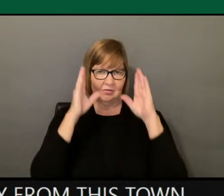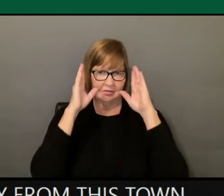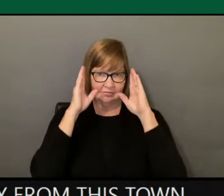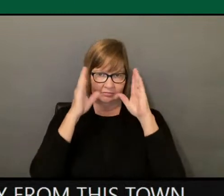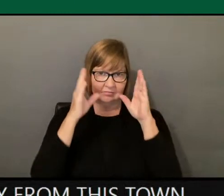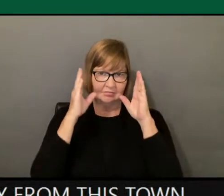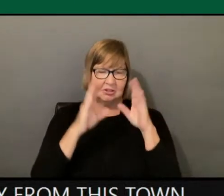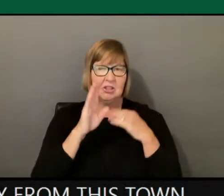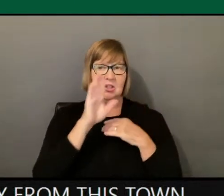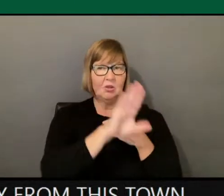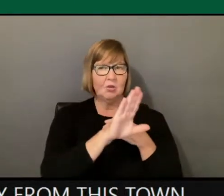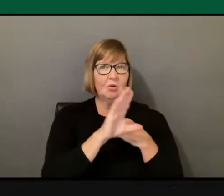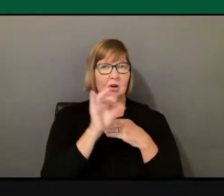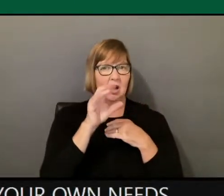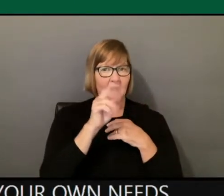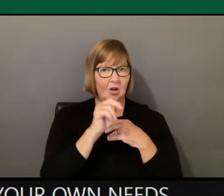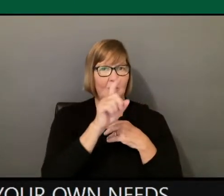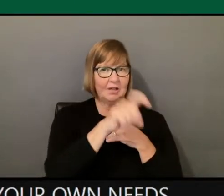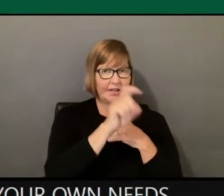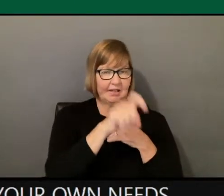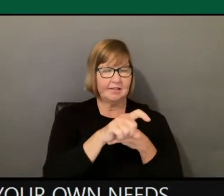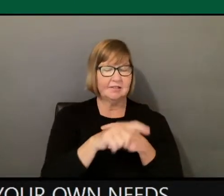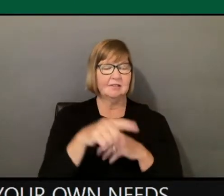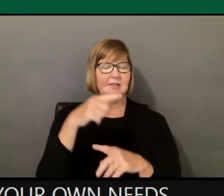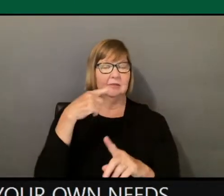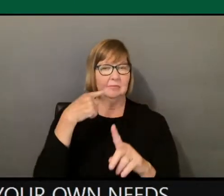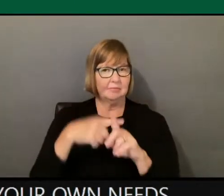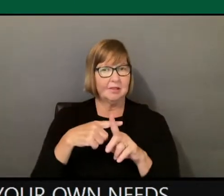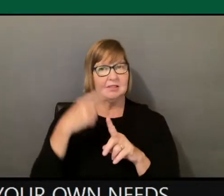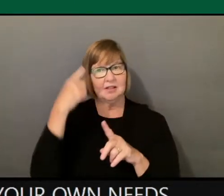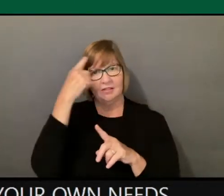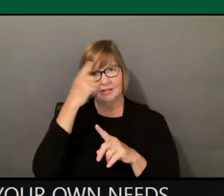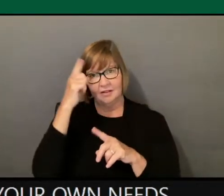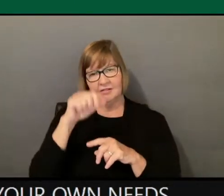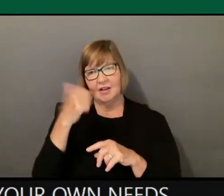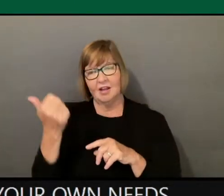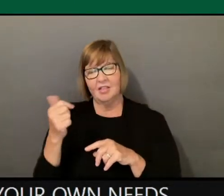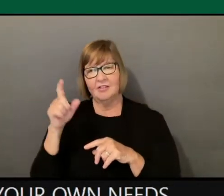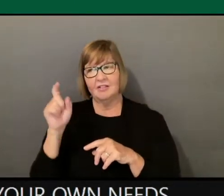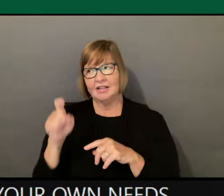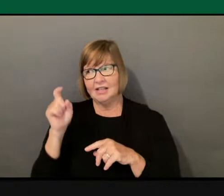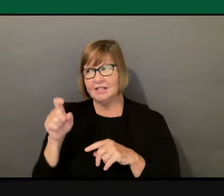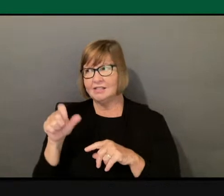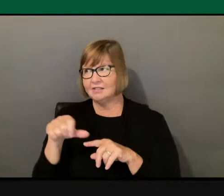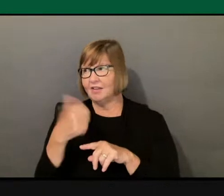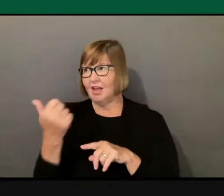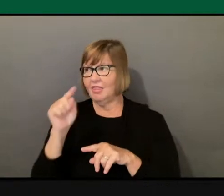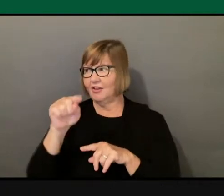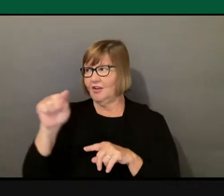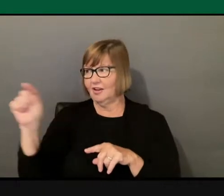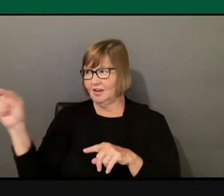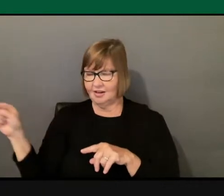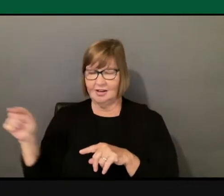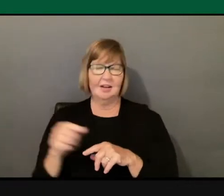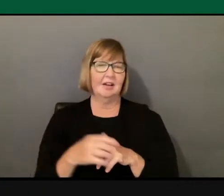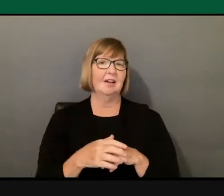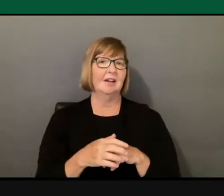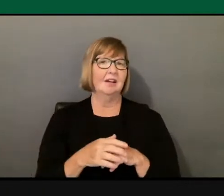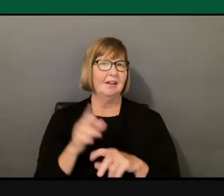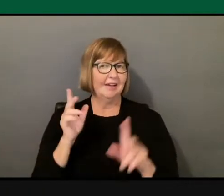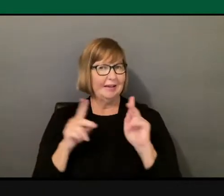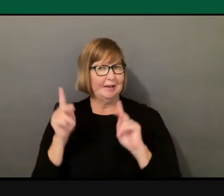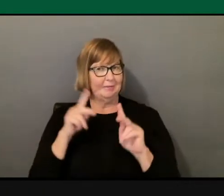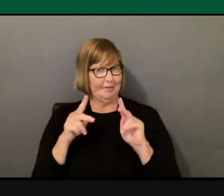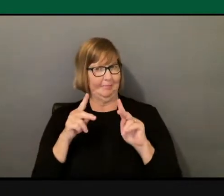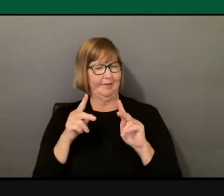be cognizant of the needs of others. This idea of the individual and the people who are right in front of you at that